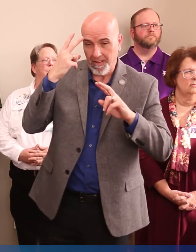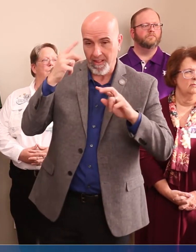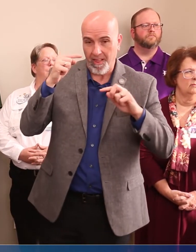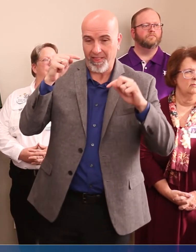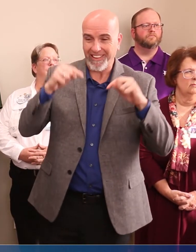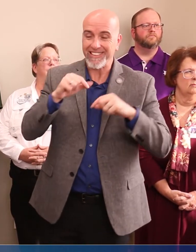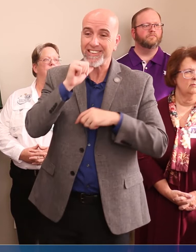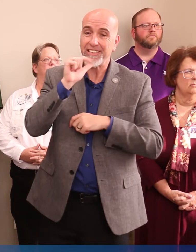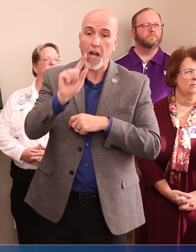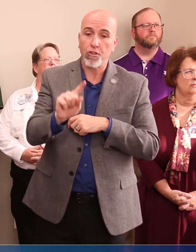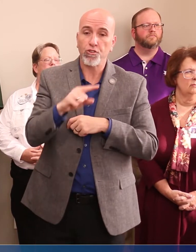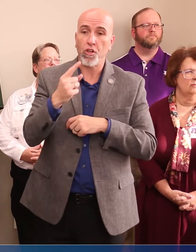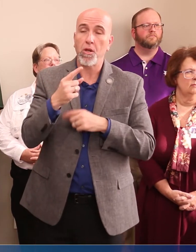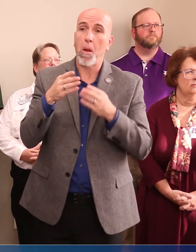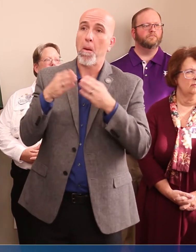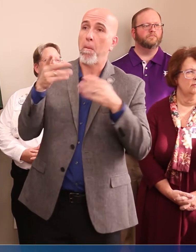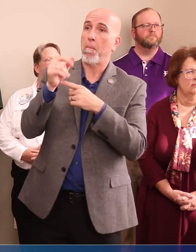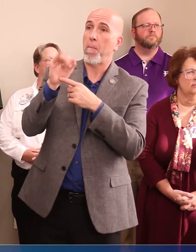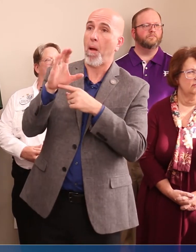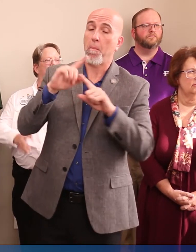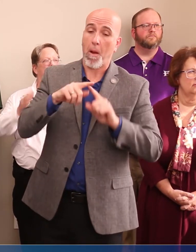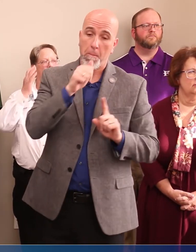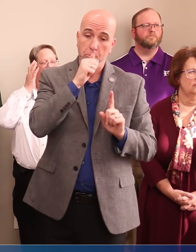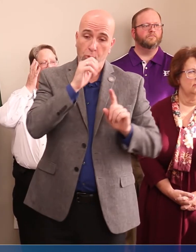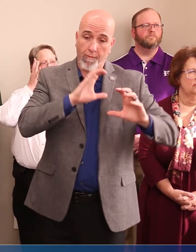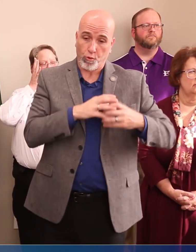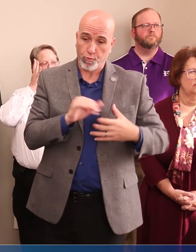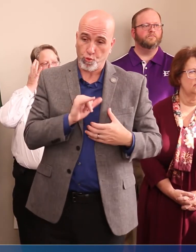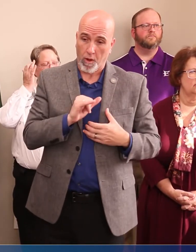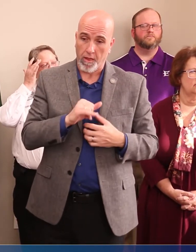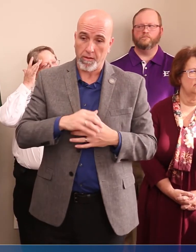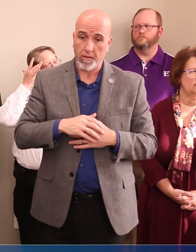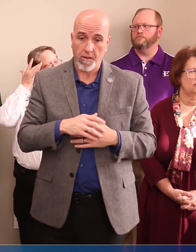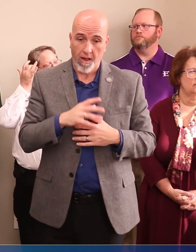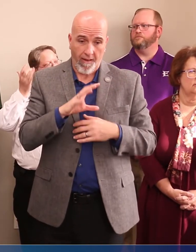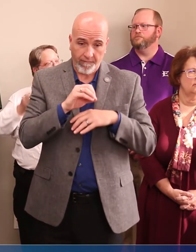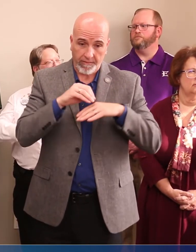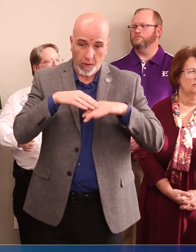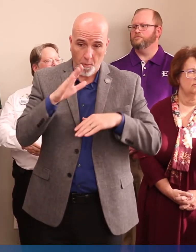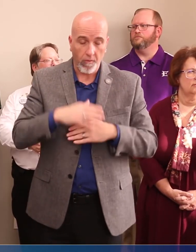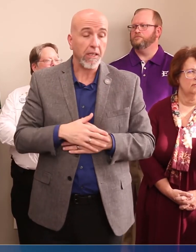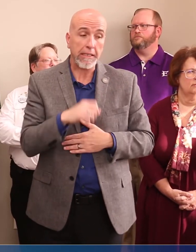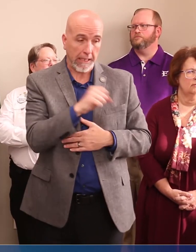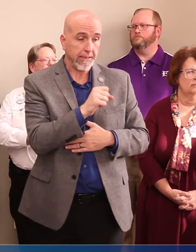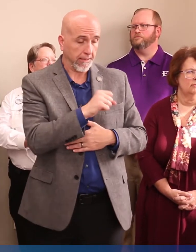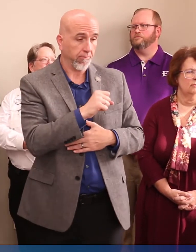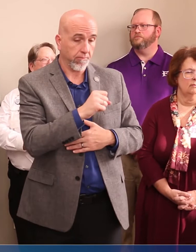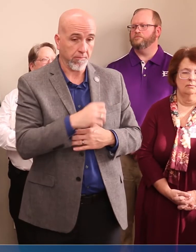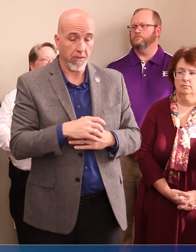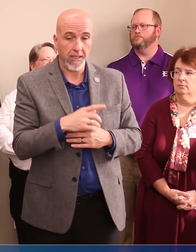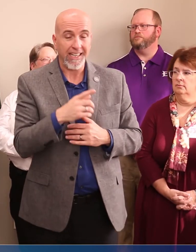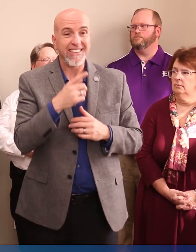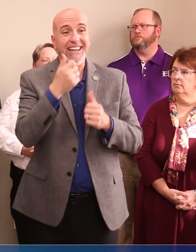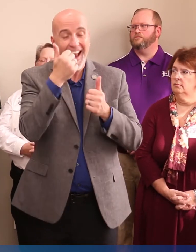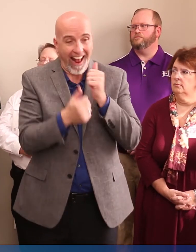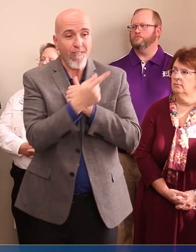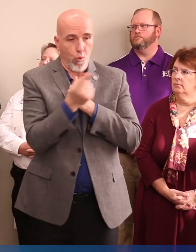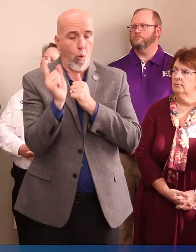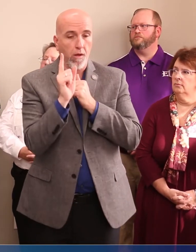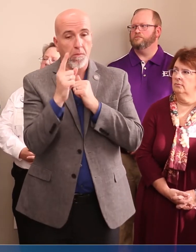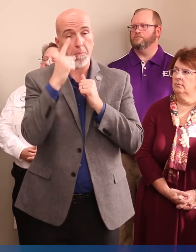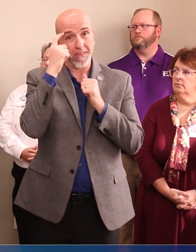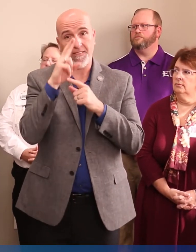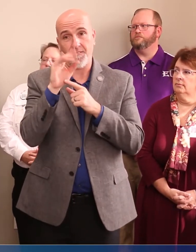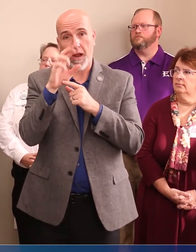this is not just public groups but private groups as well of 50 or more? Yes ma'am. It would be everybody because